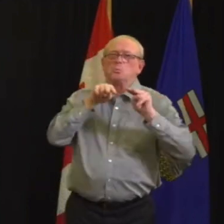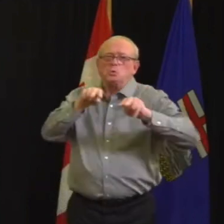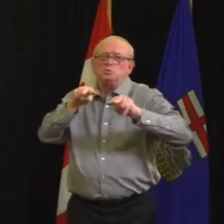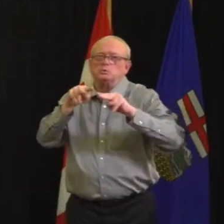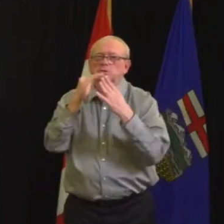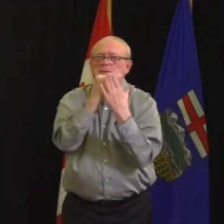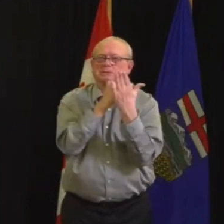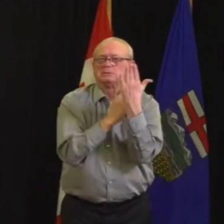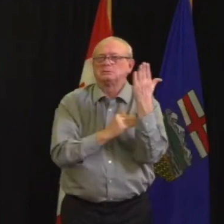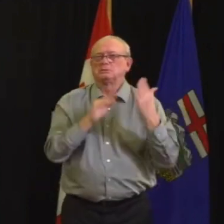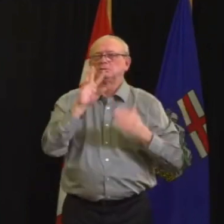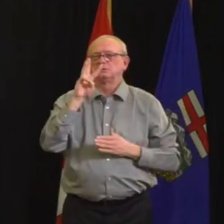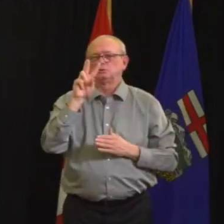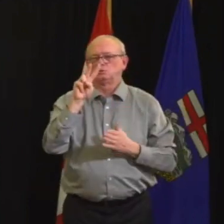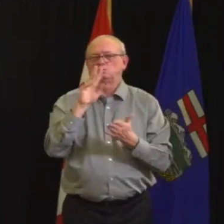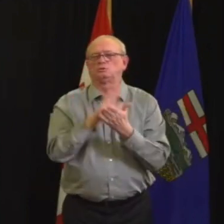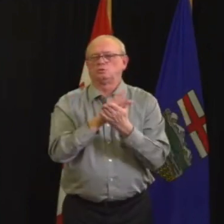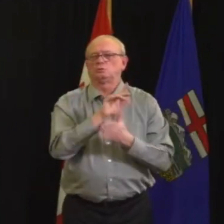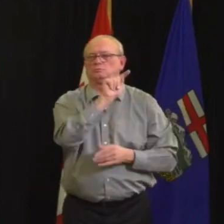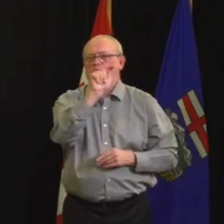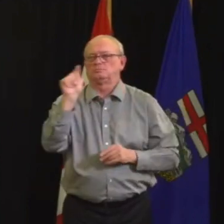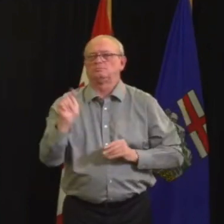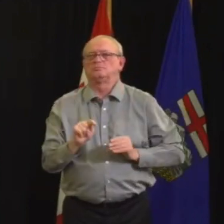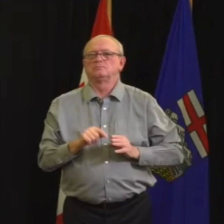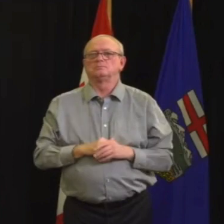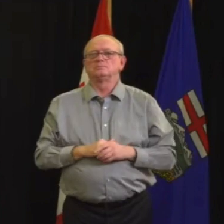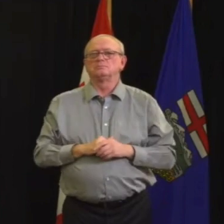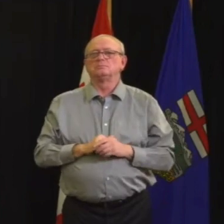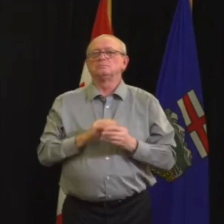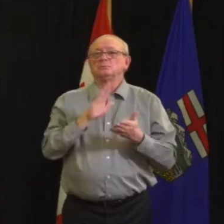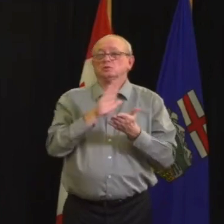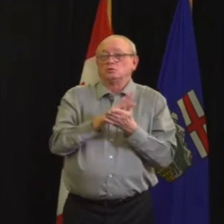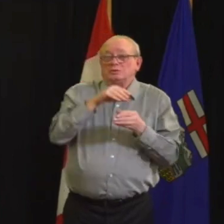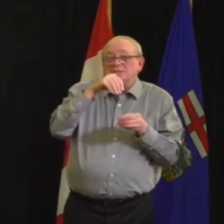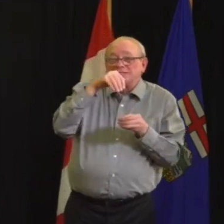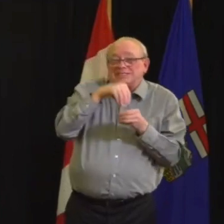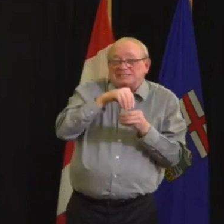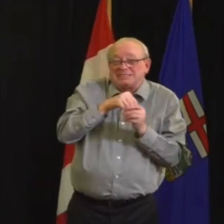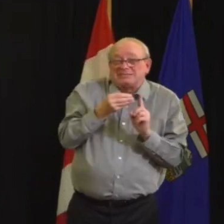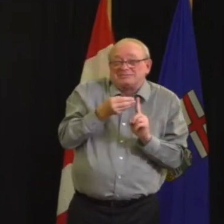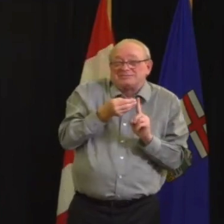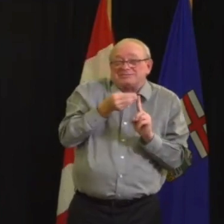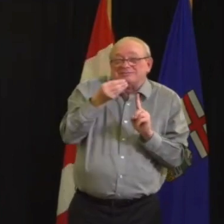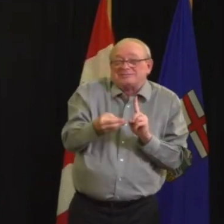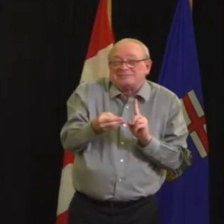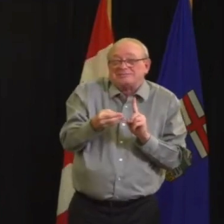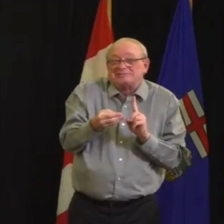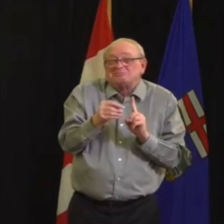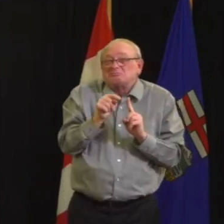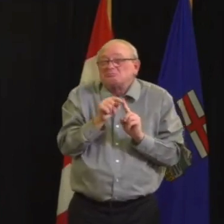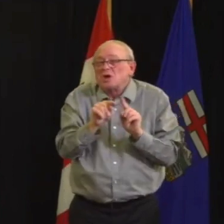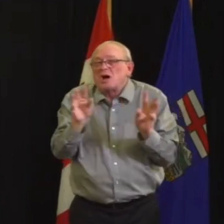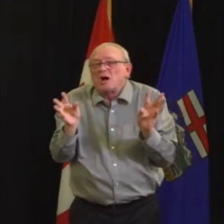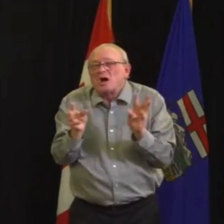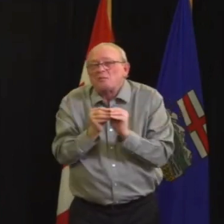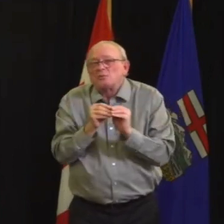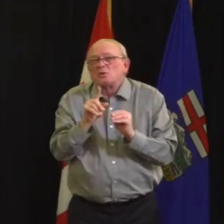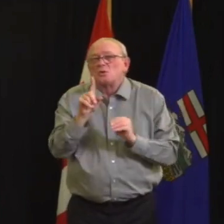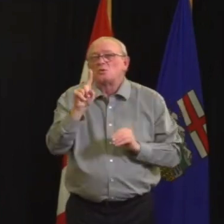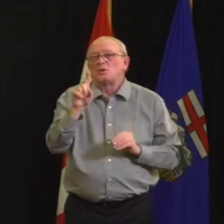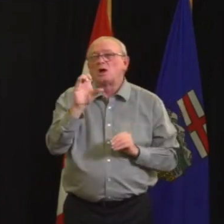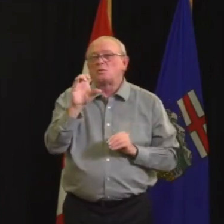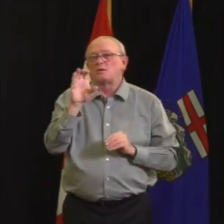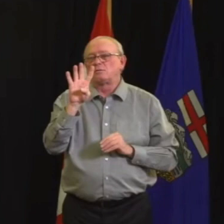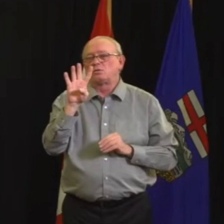Of these, about half had only one new case as a result. Schools continue to mirror the rise